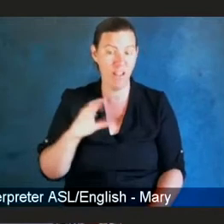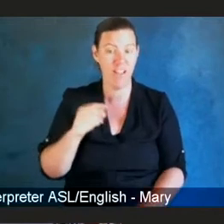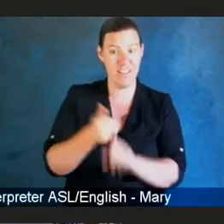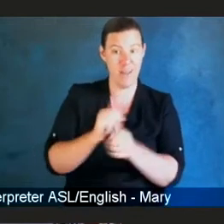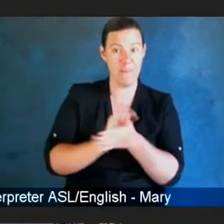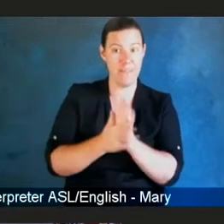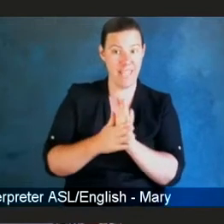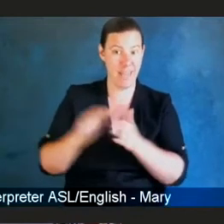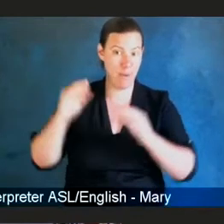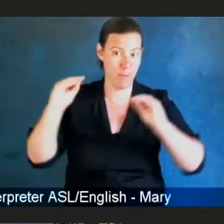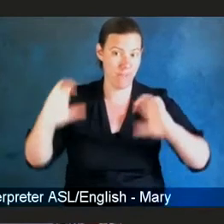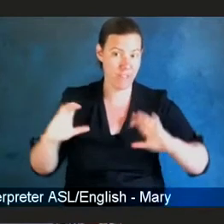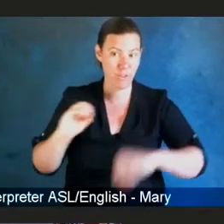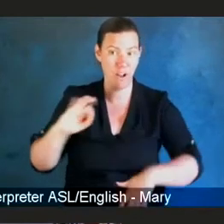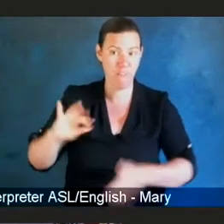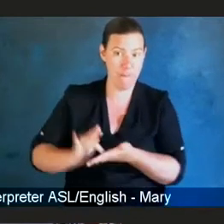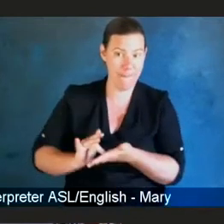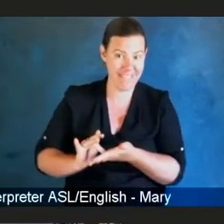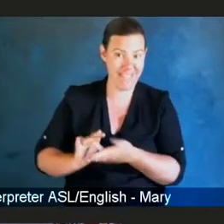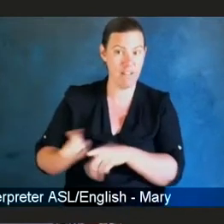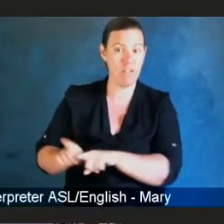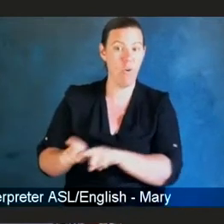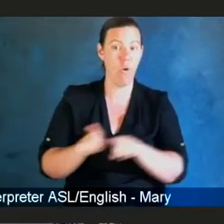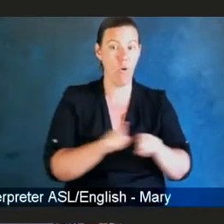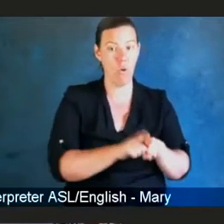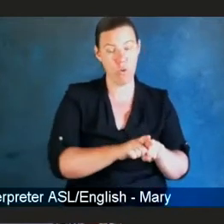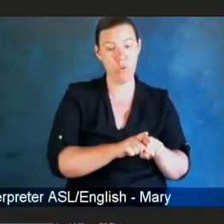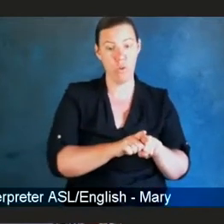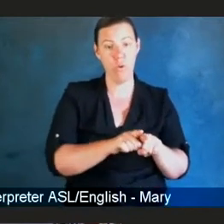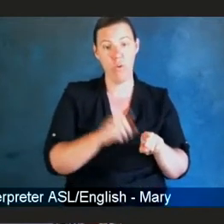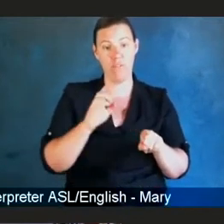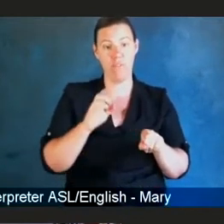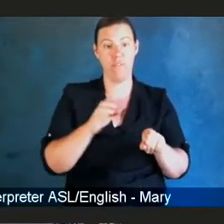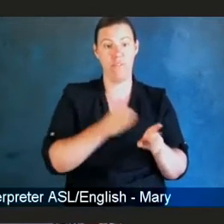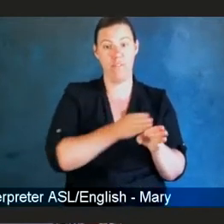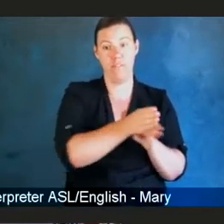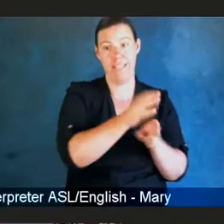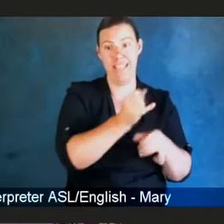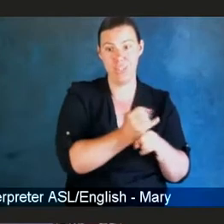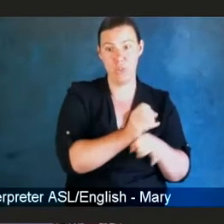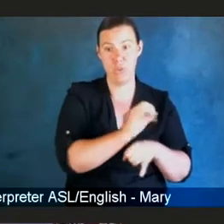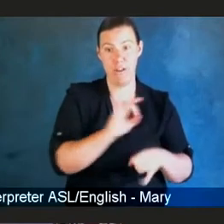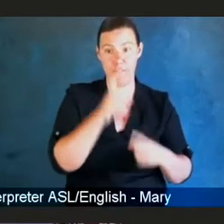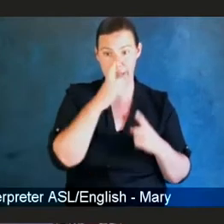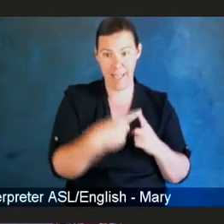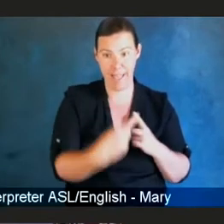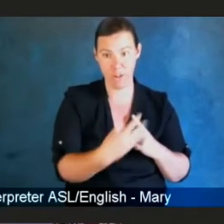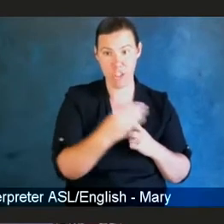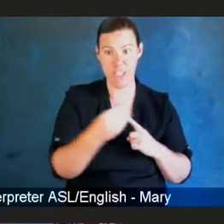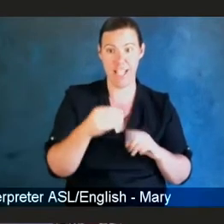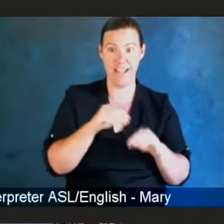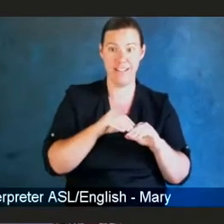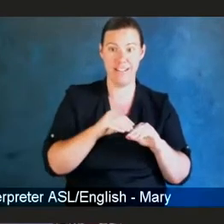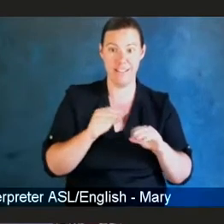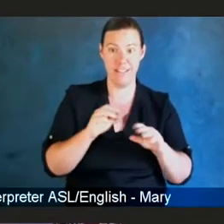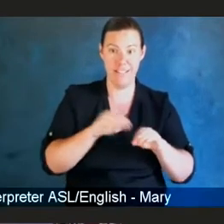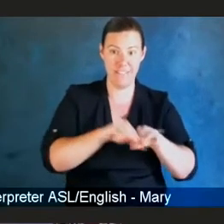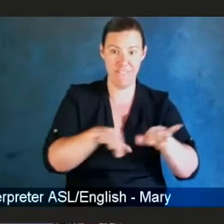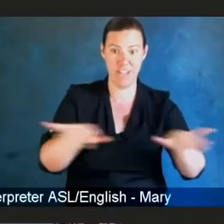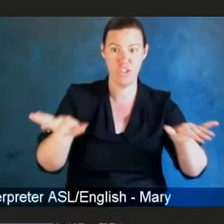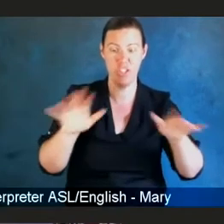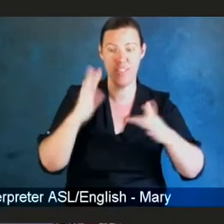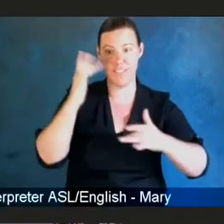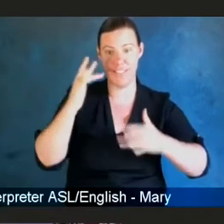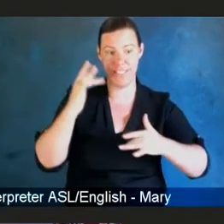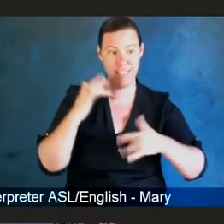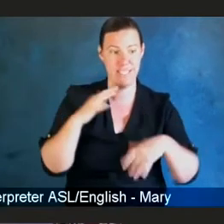at the National Institute of Allergy and Infectious Disease, including Chief of the Clinical Research Management Branch in the Division of AIDS,